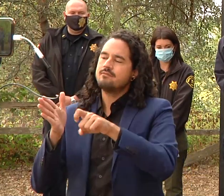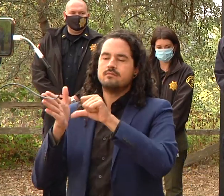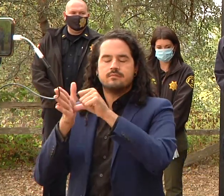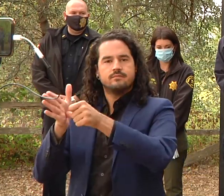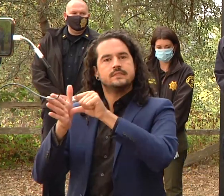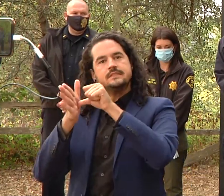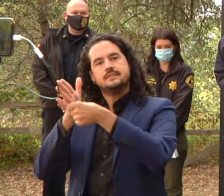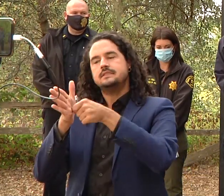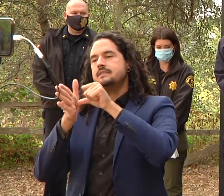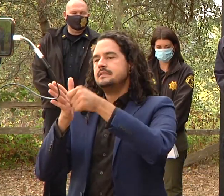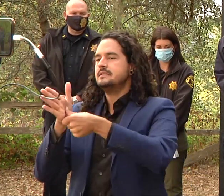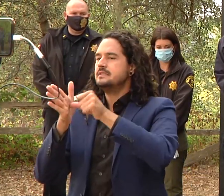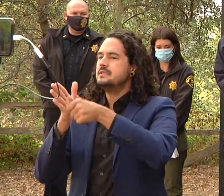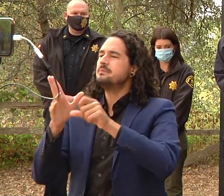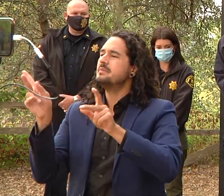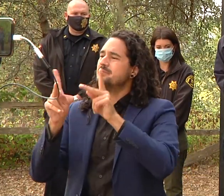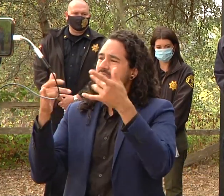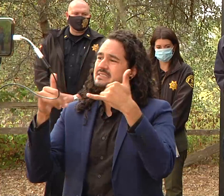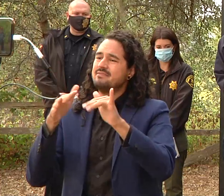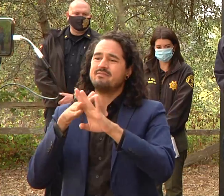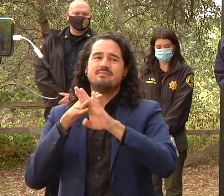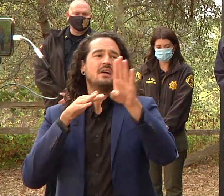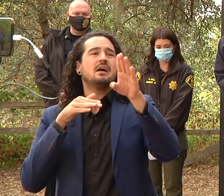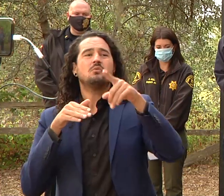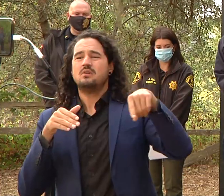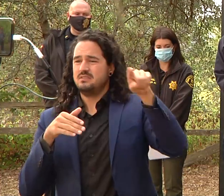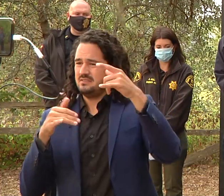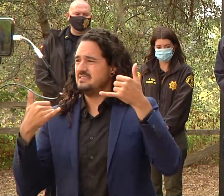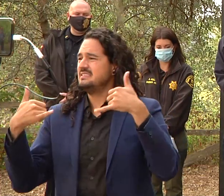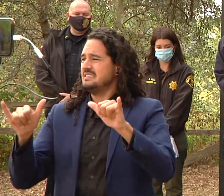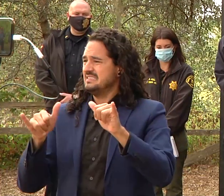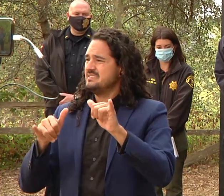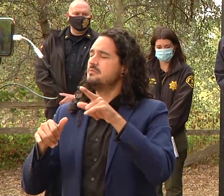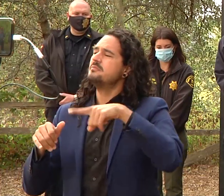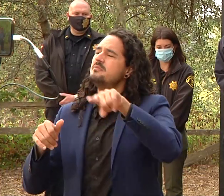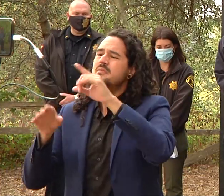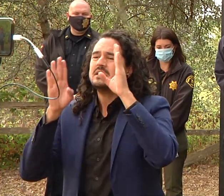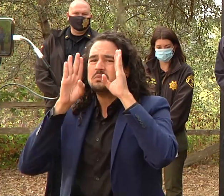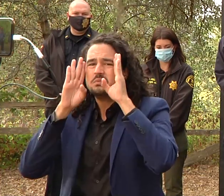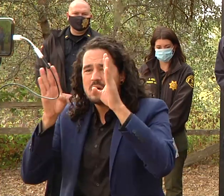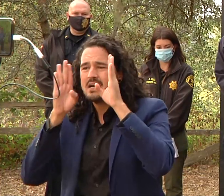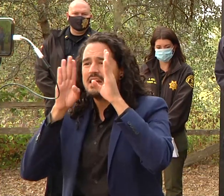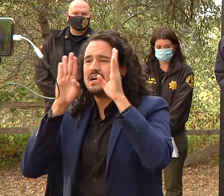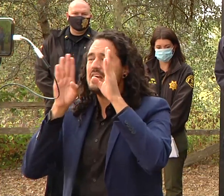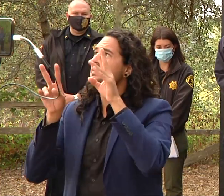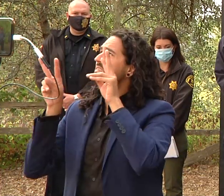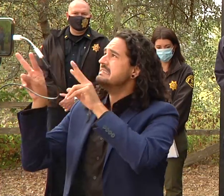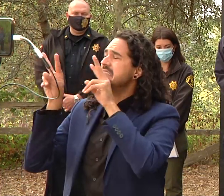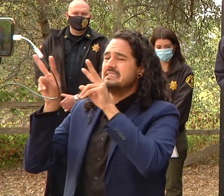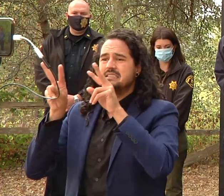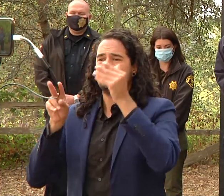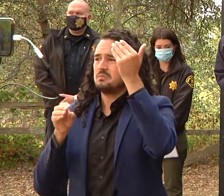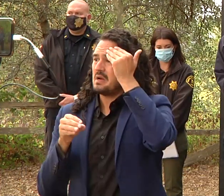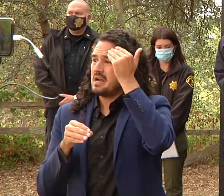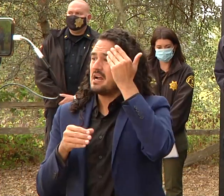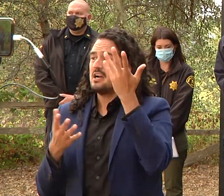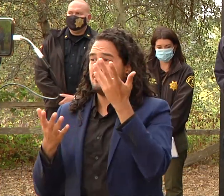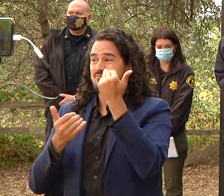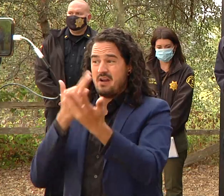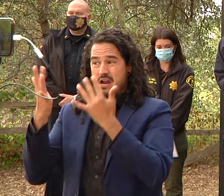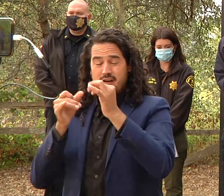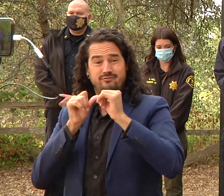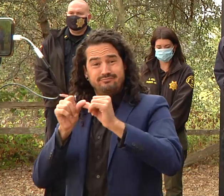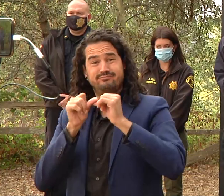very vigilant uh in your uh surroundings the trees are you know some of the areas are 15 days into fire uh